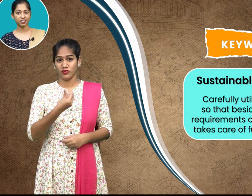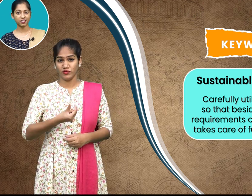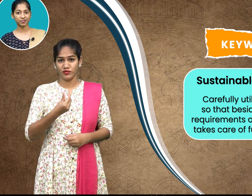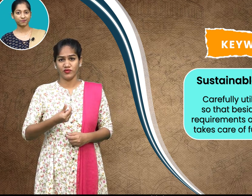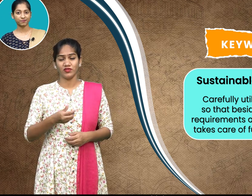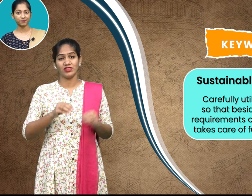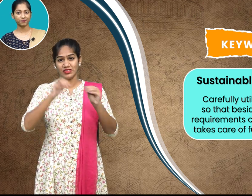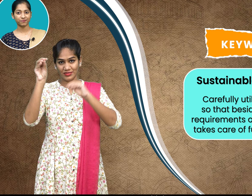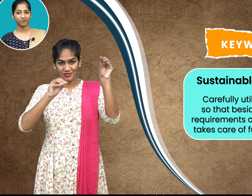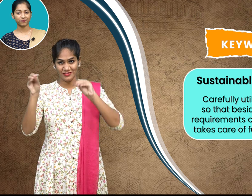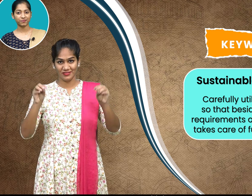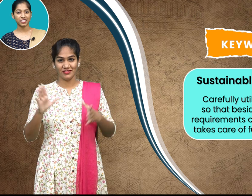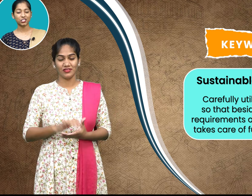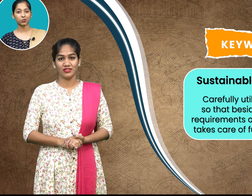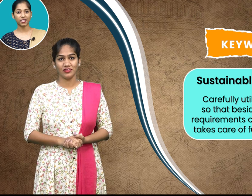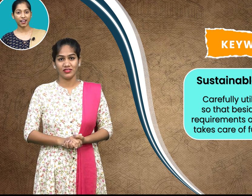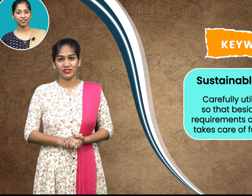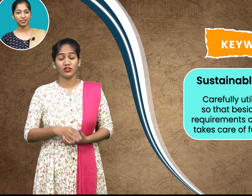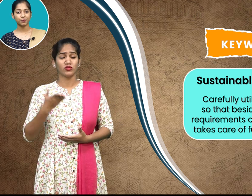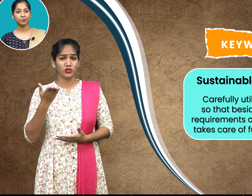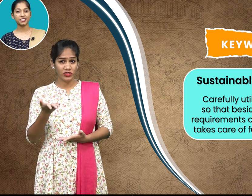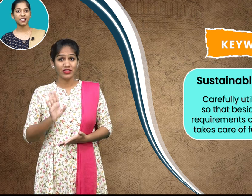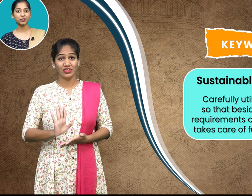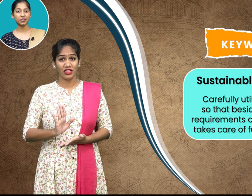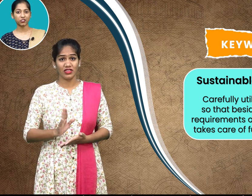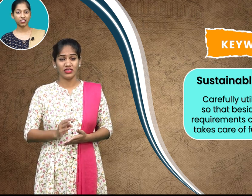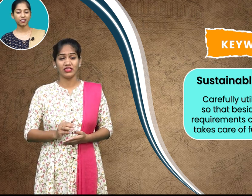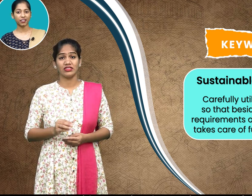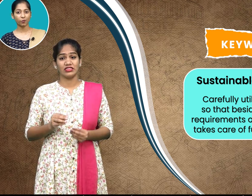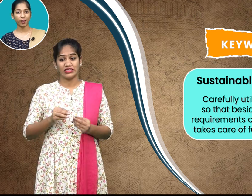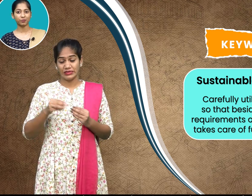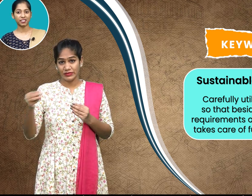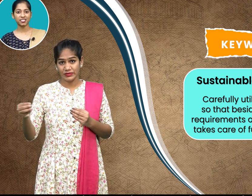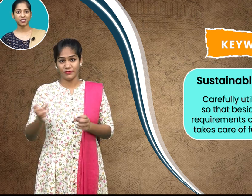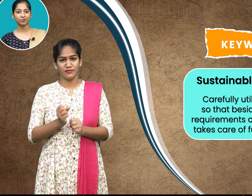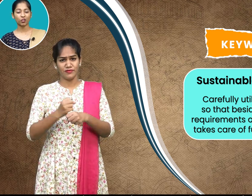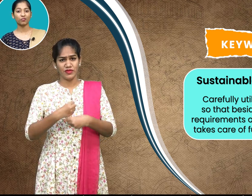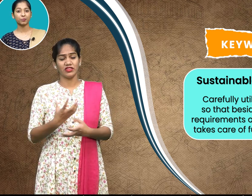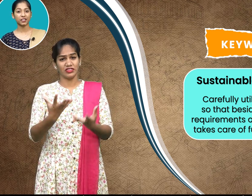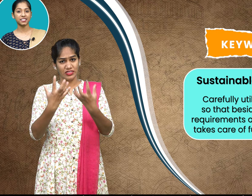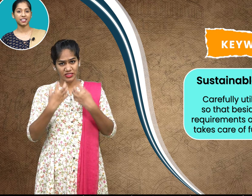so that besides meeting the requirements of the present